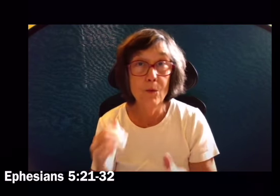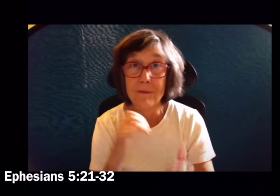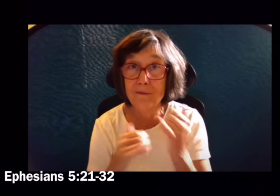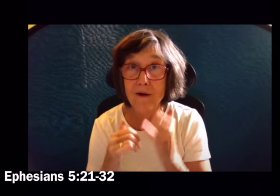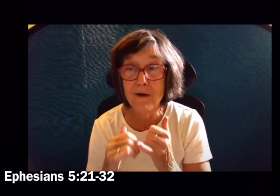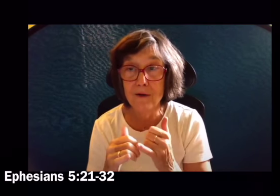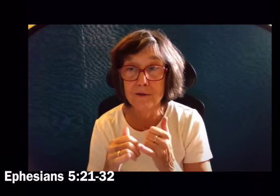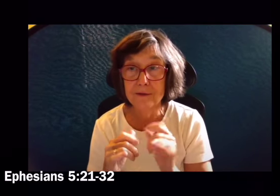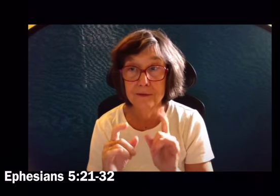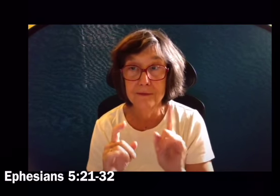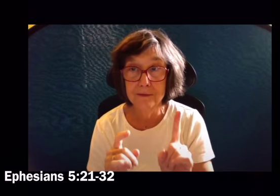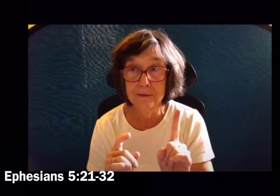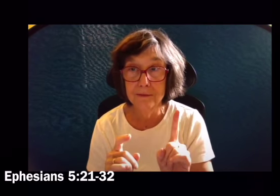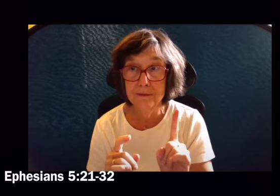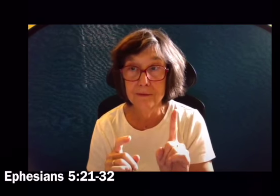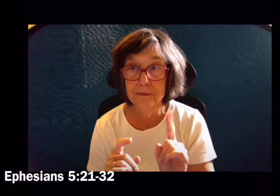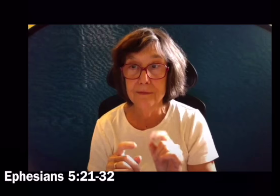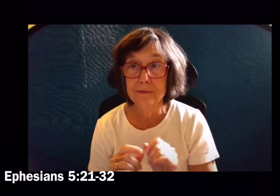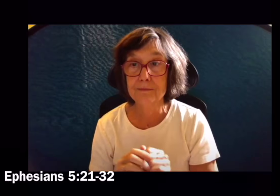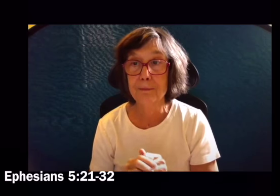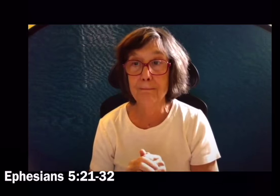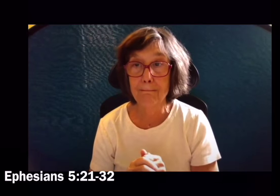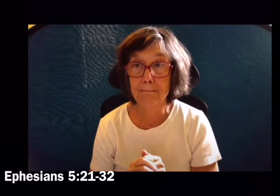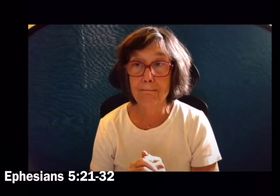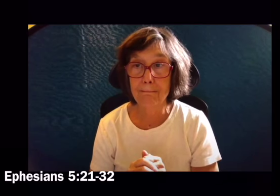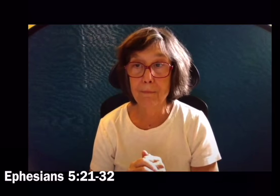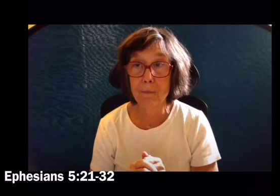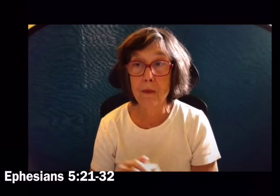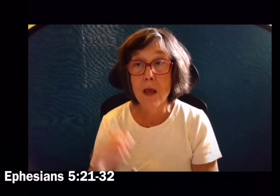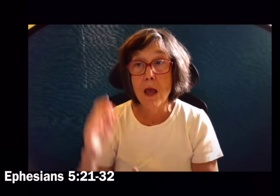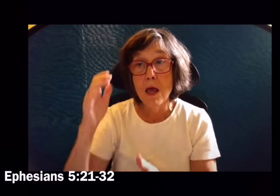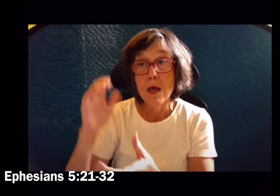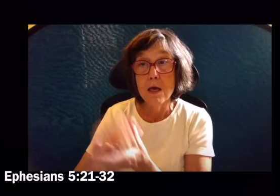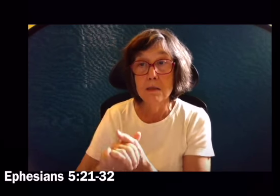But without spot or wrinkle or any such thing.